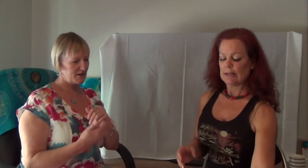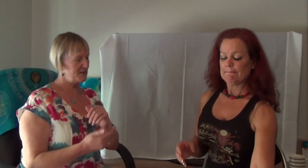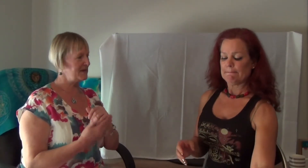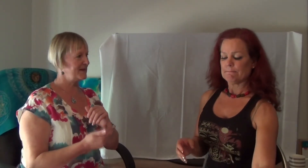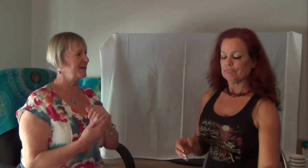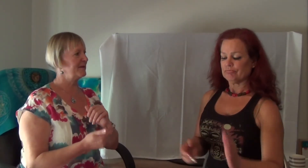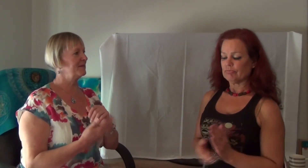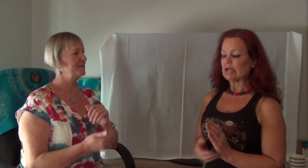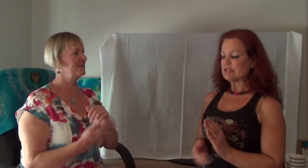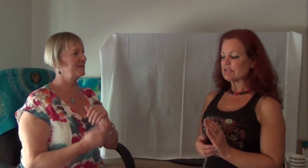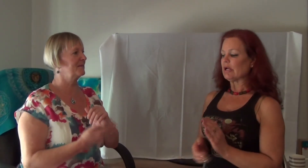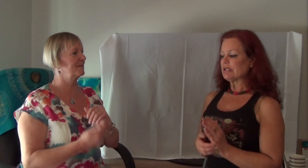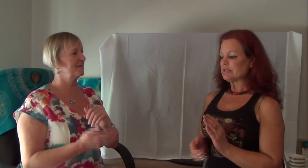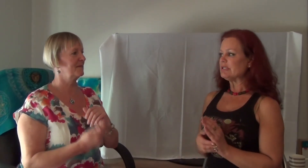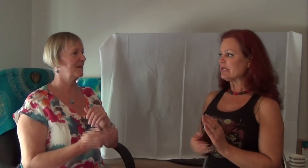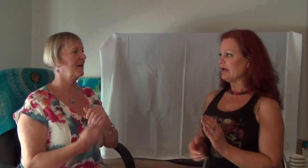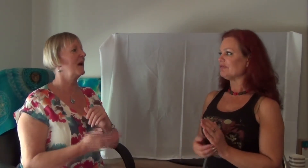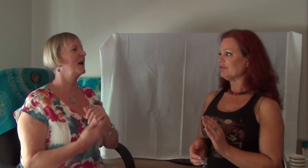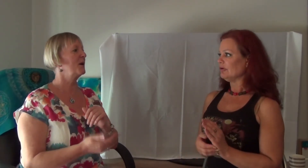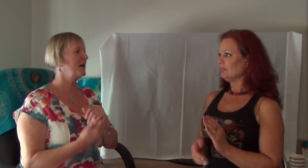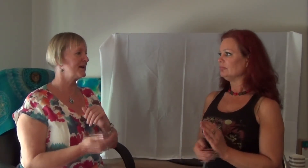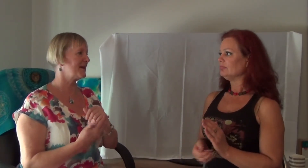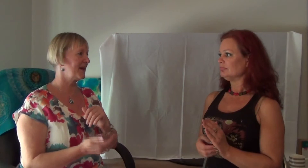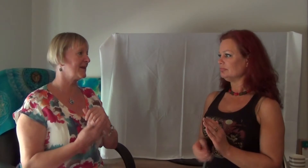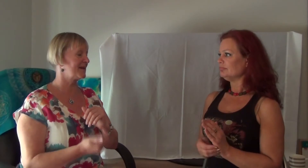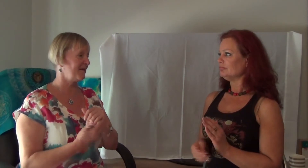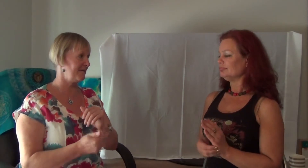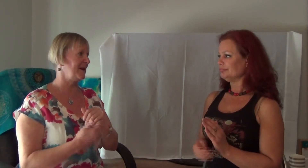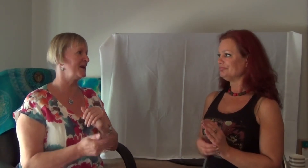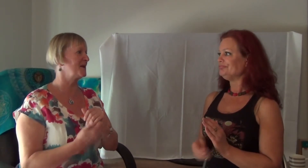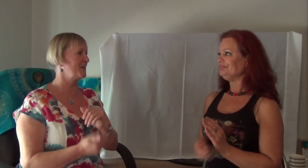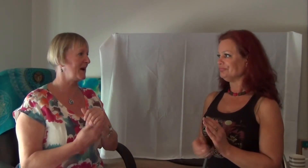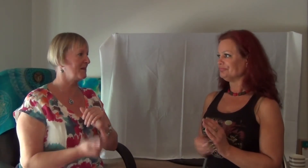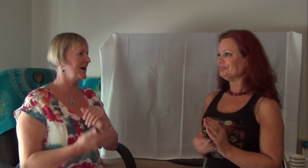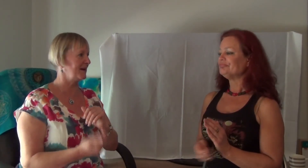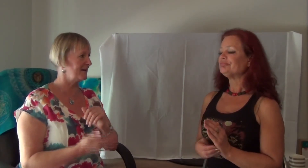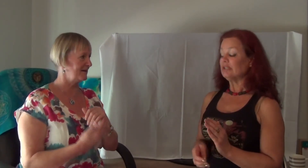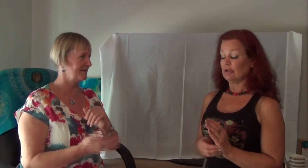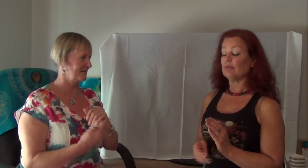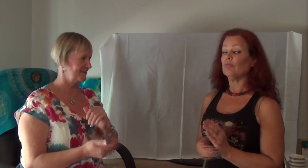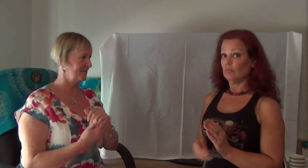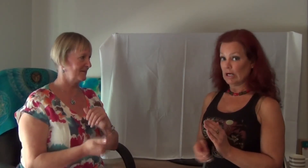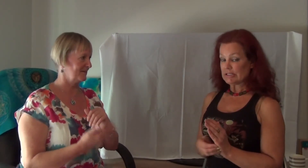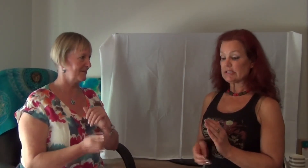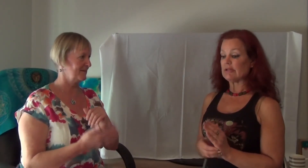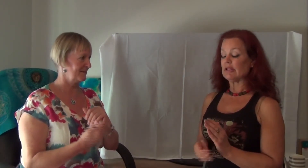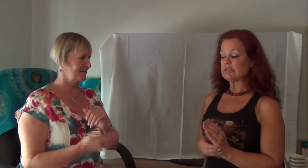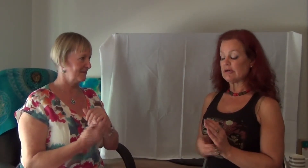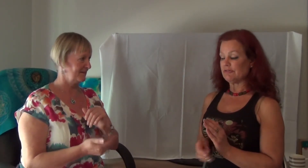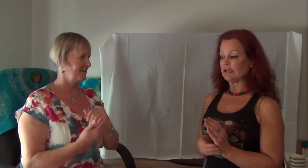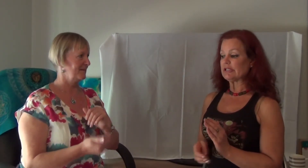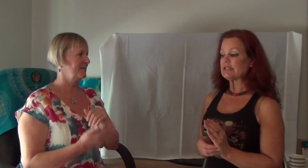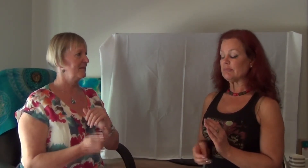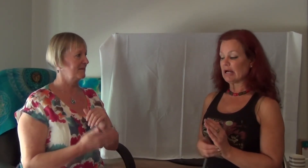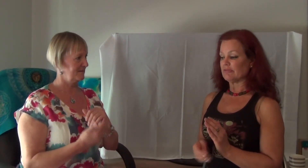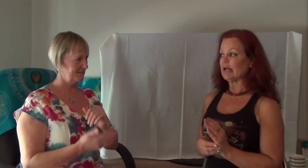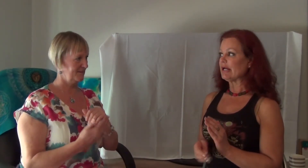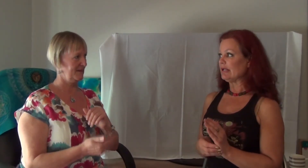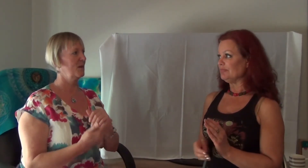wanted to be safe. But I just wanted to be safe. And I want to send that safe feeling to the back of my head. And I want to send that safe feeling to the back of my head.